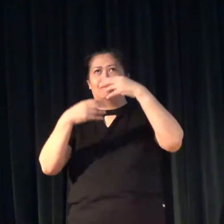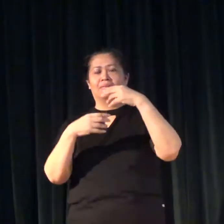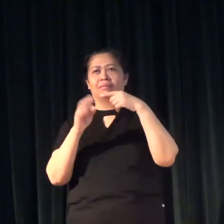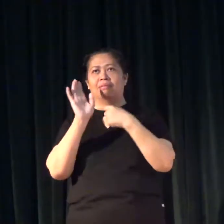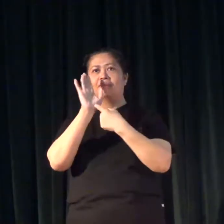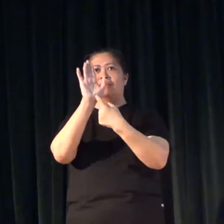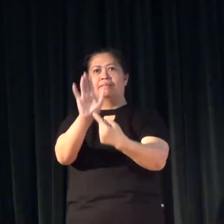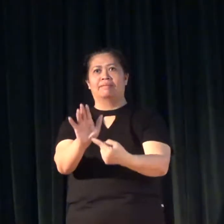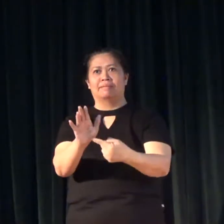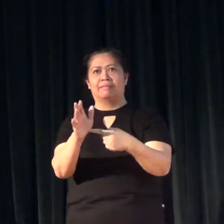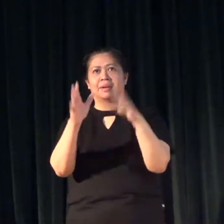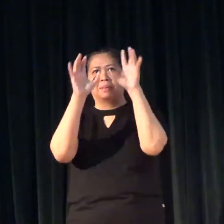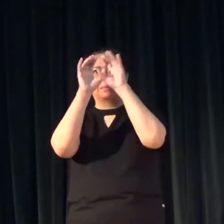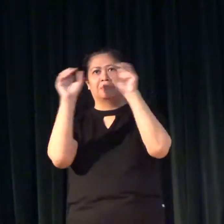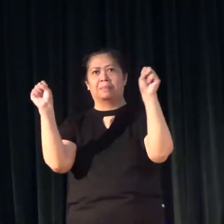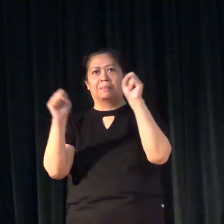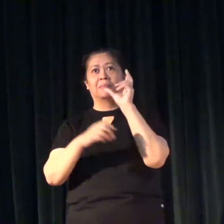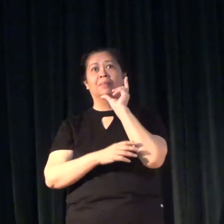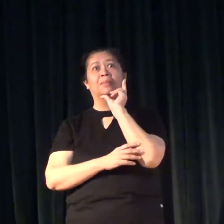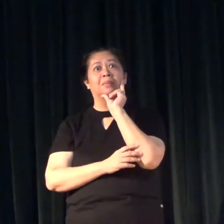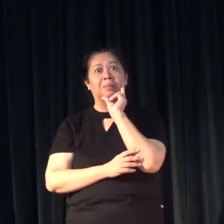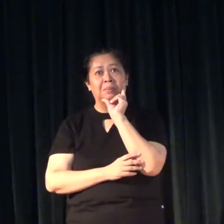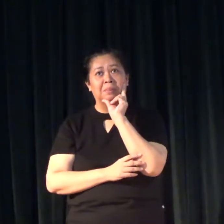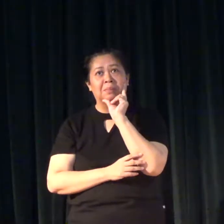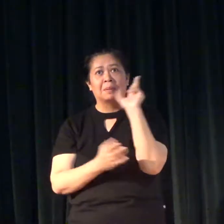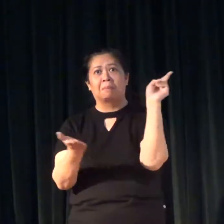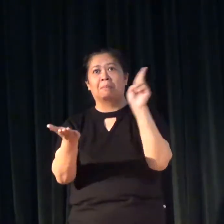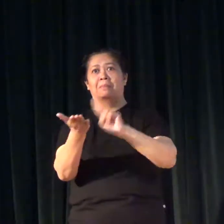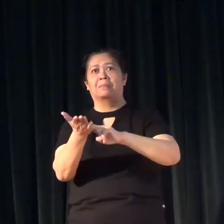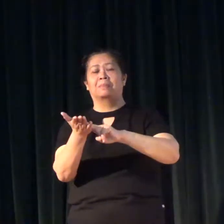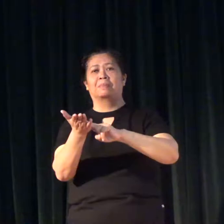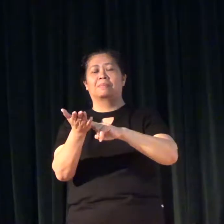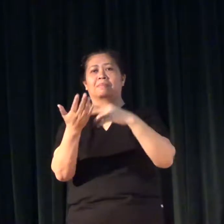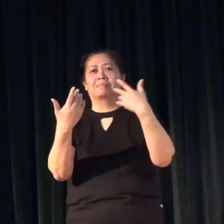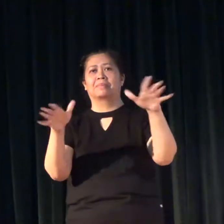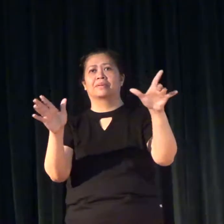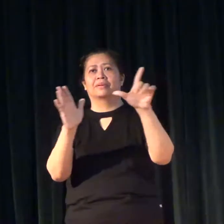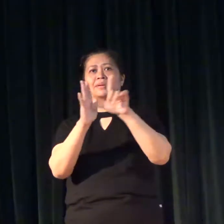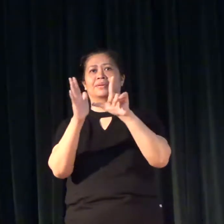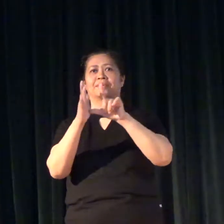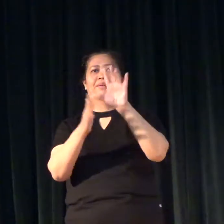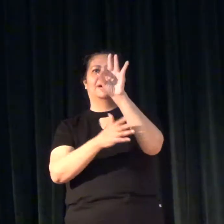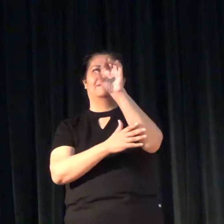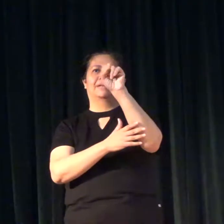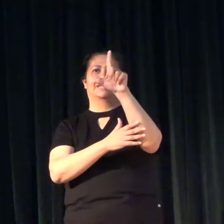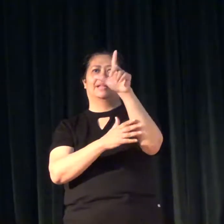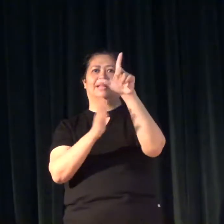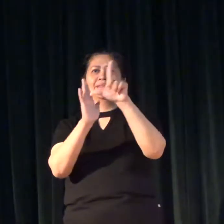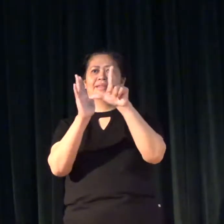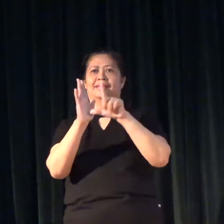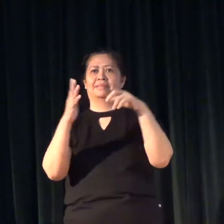featured President Dupente signing it though the EFSA Act.